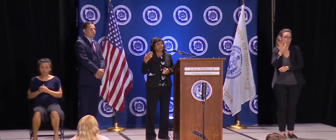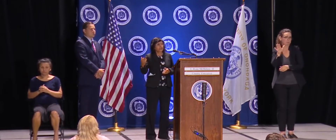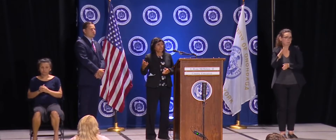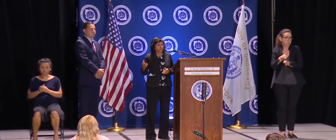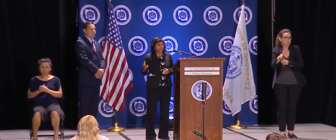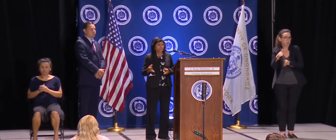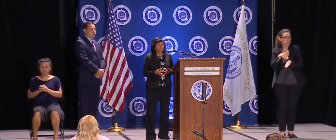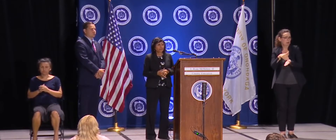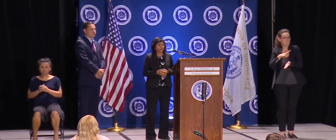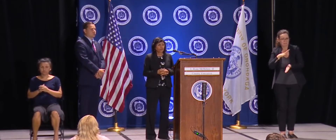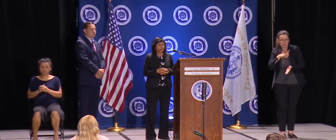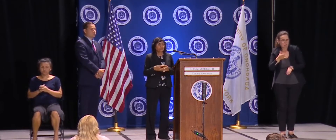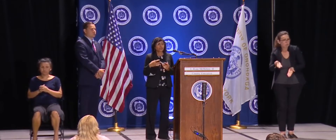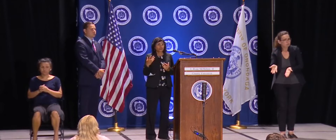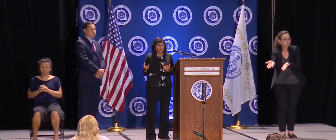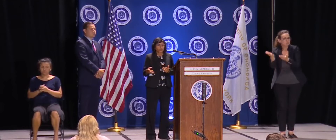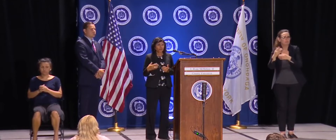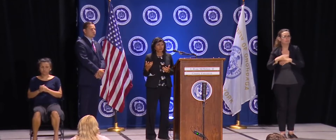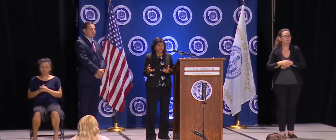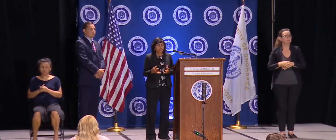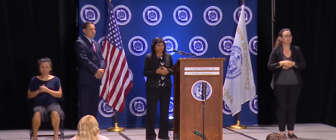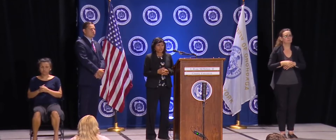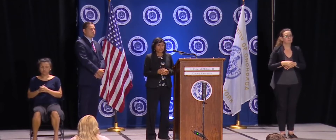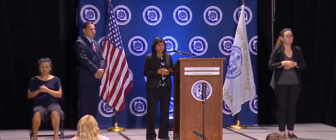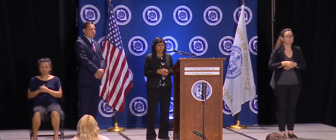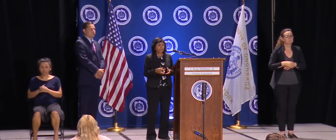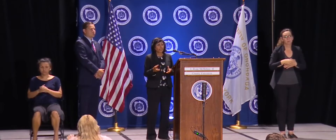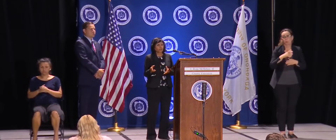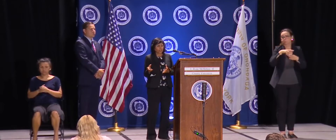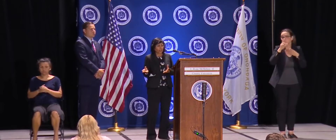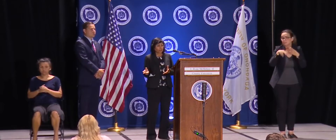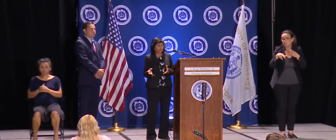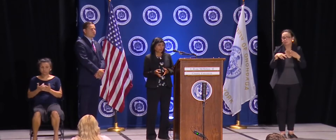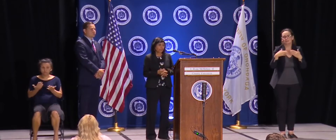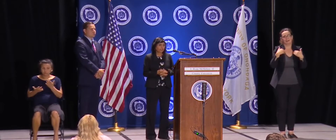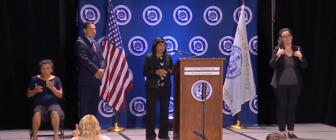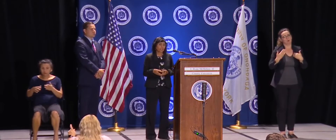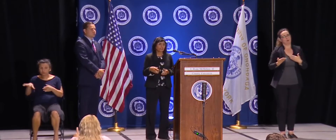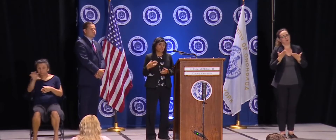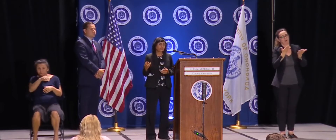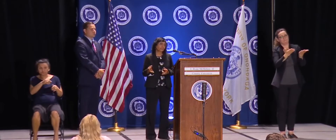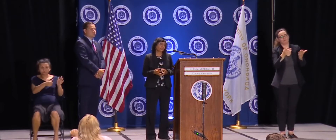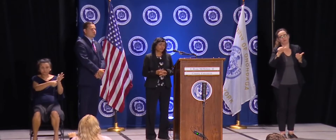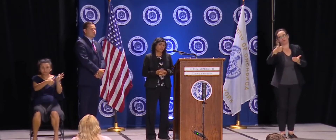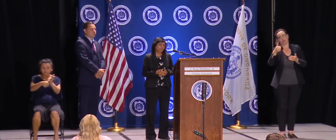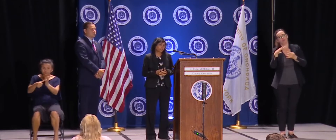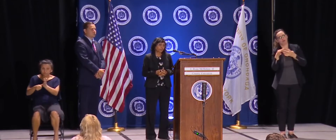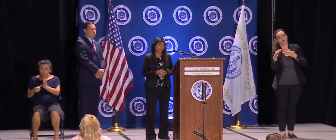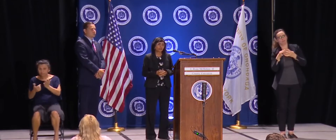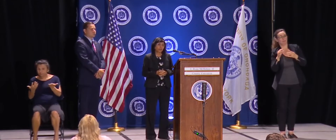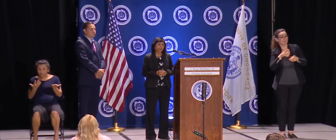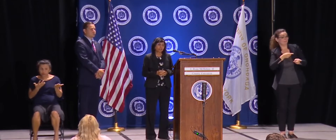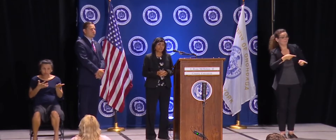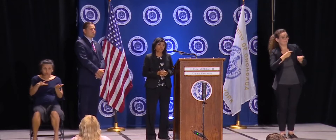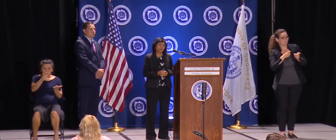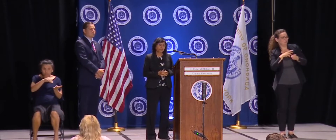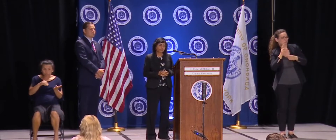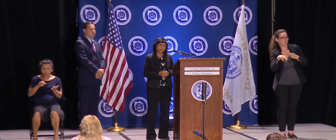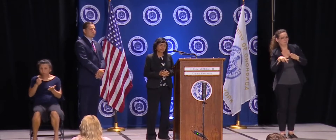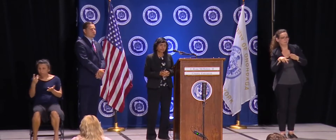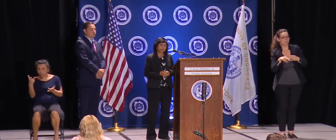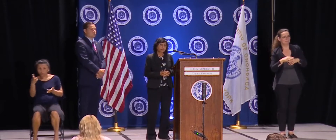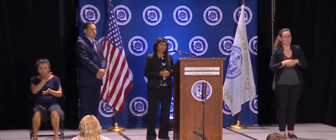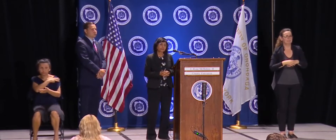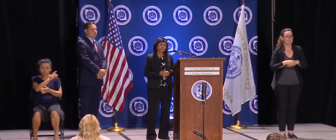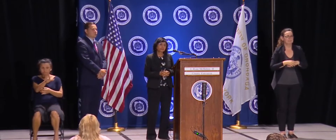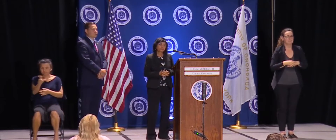two weeks down the road, we'll go through the different scenario and what happens in a month. I think it is a work in progress at this point.